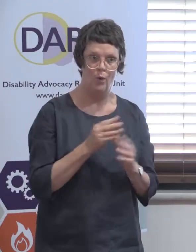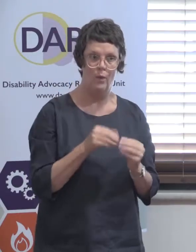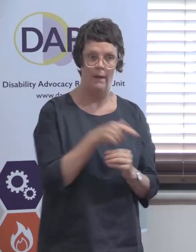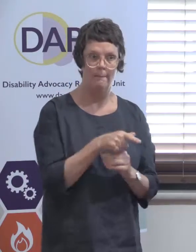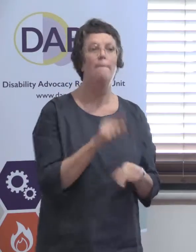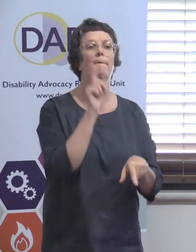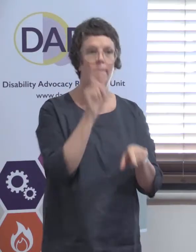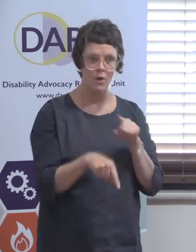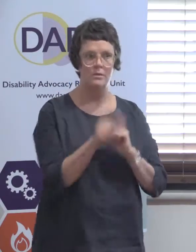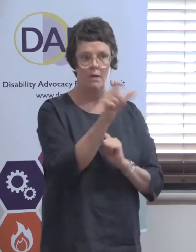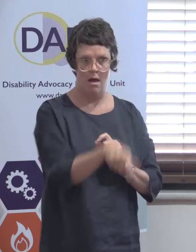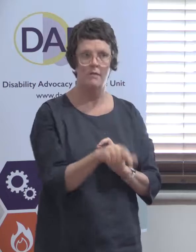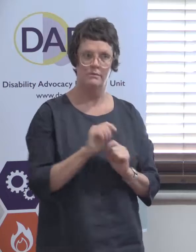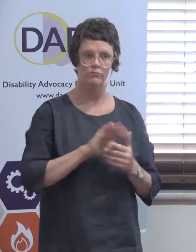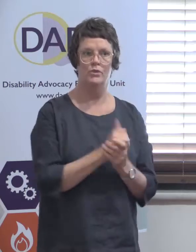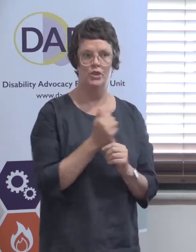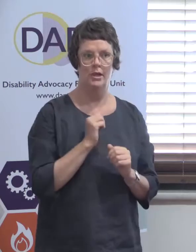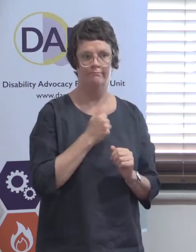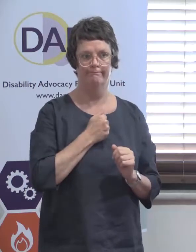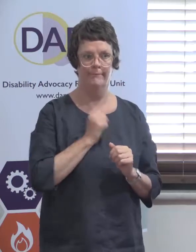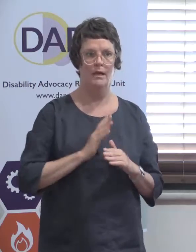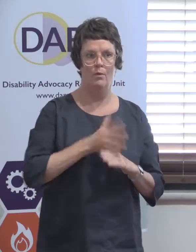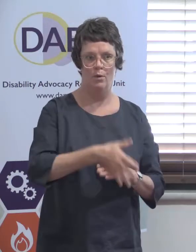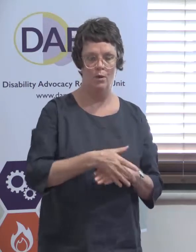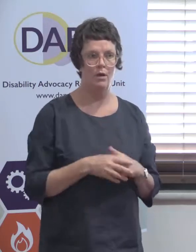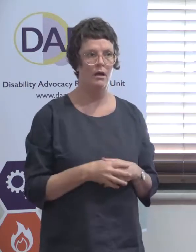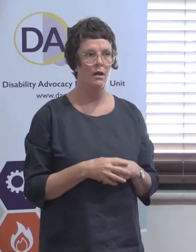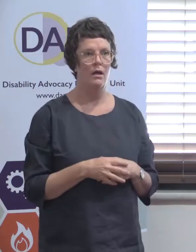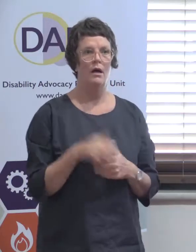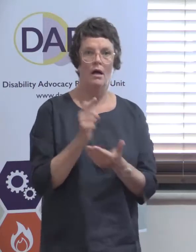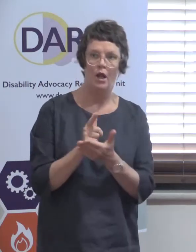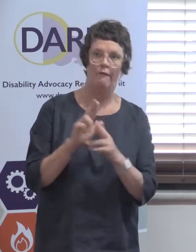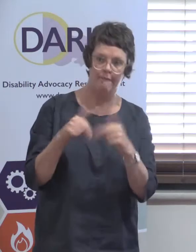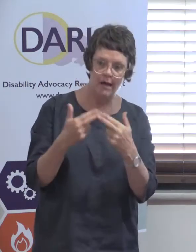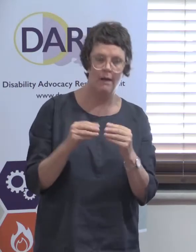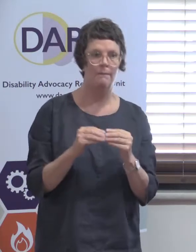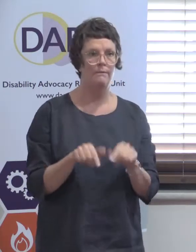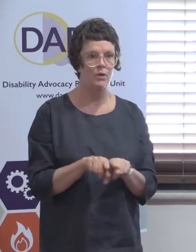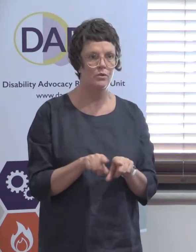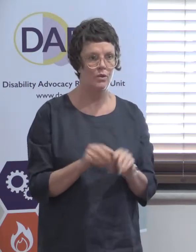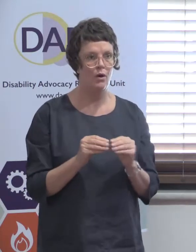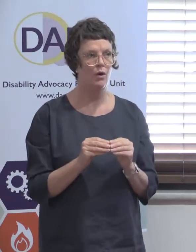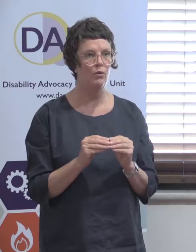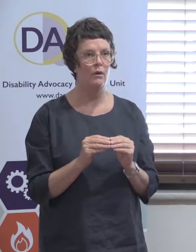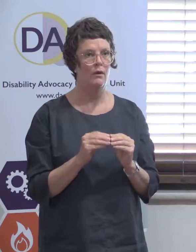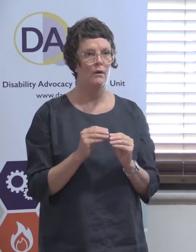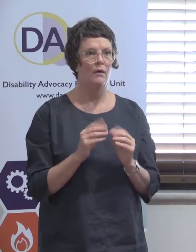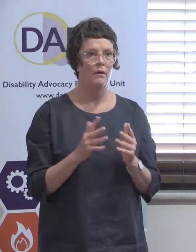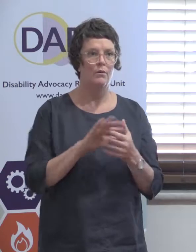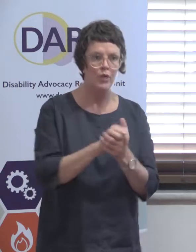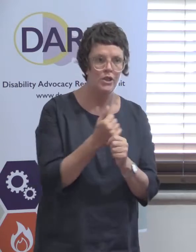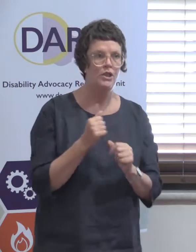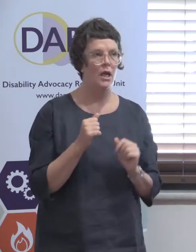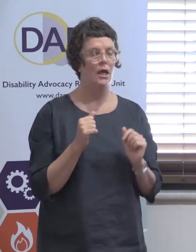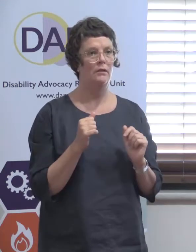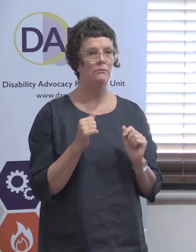clients appreciate the work that we do. A lot of families appreciate the work that we do, agencies that